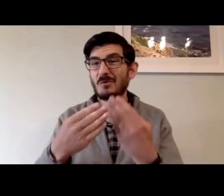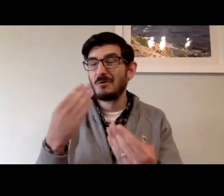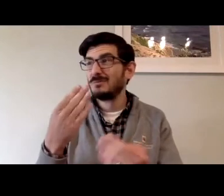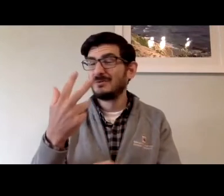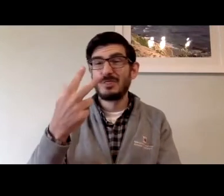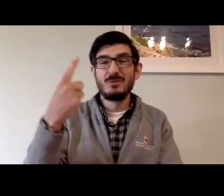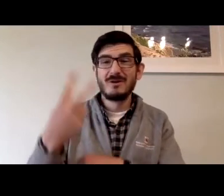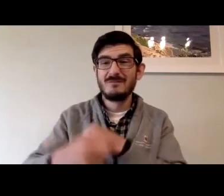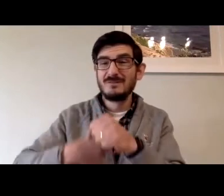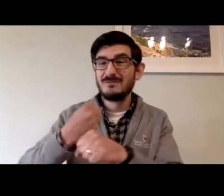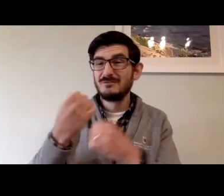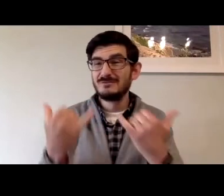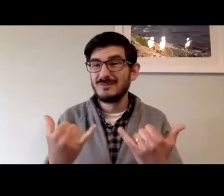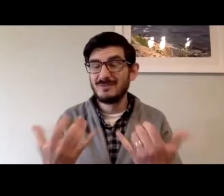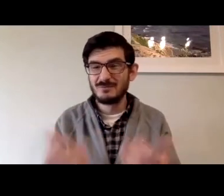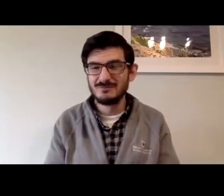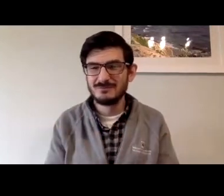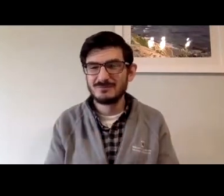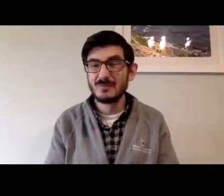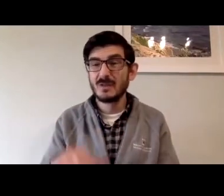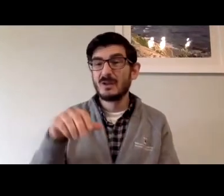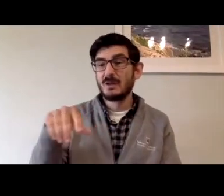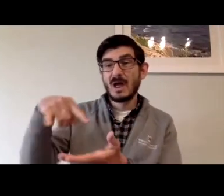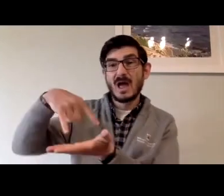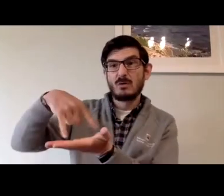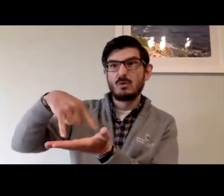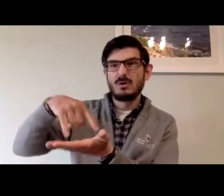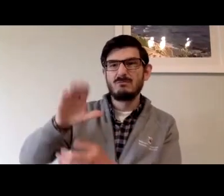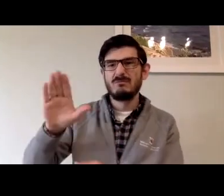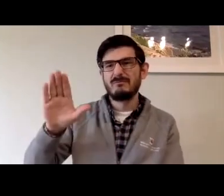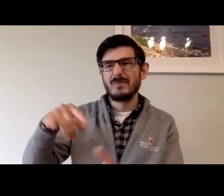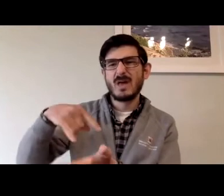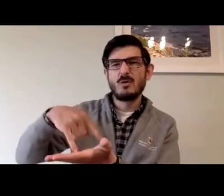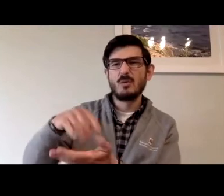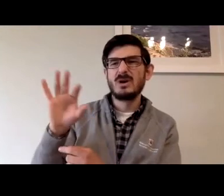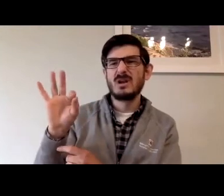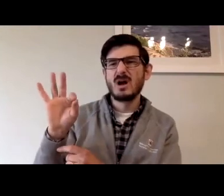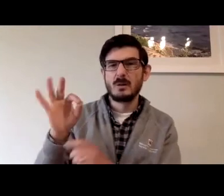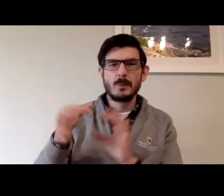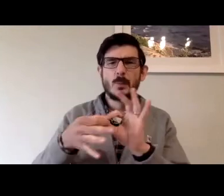on your smartphone. You might have had it for upwards of three and a half years by this stage.